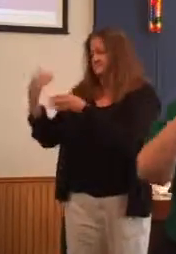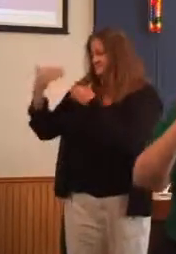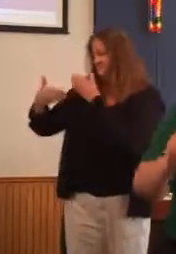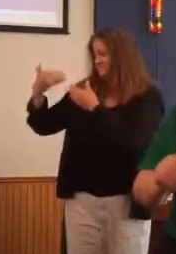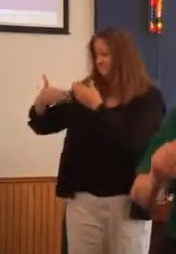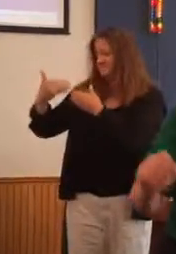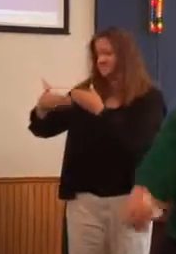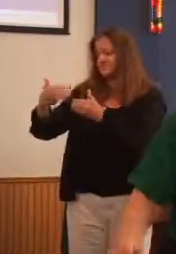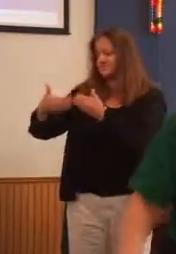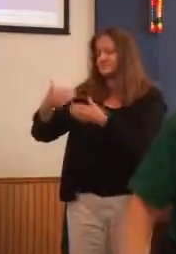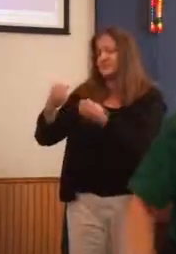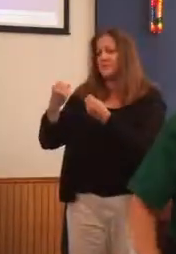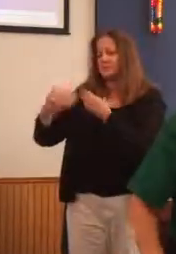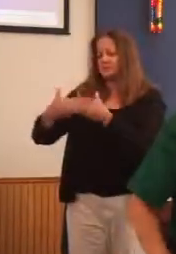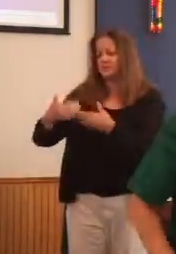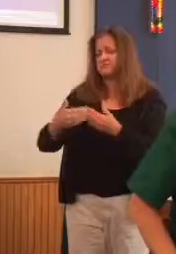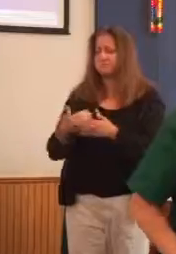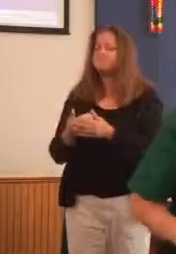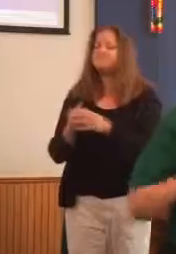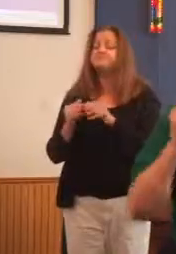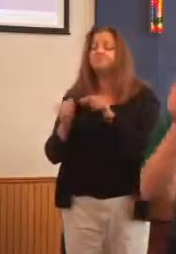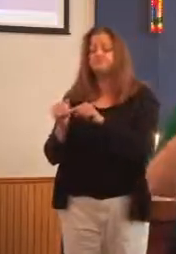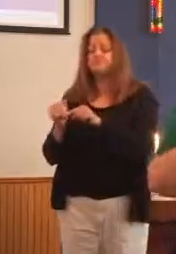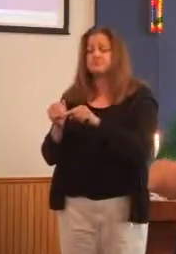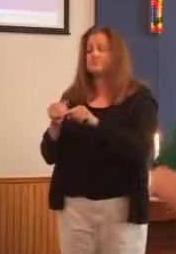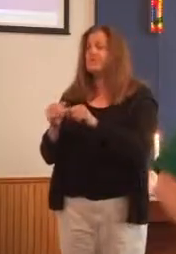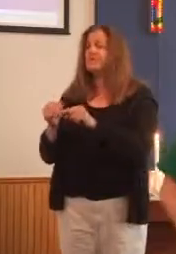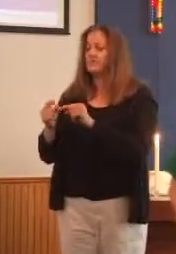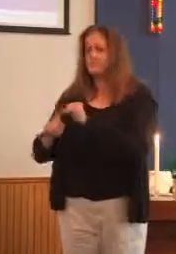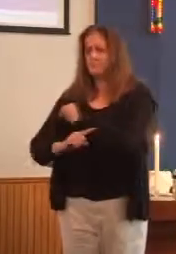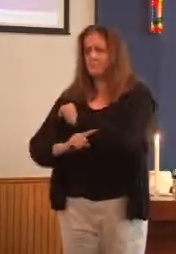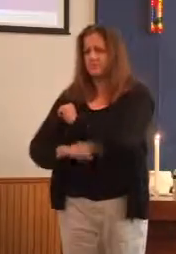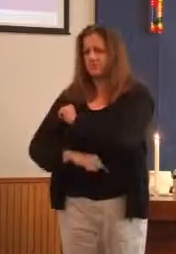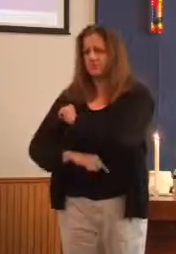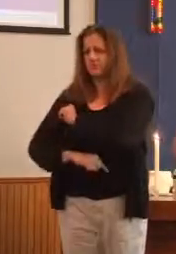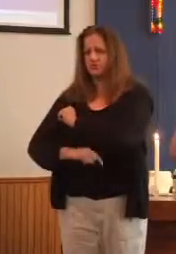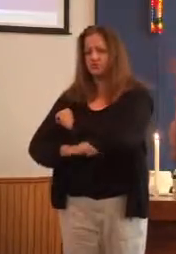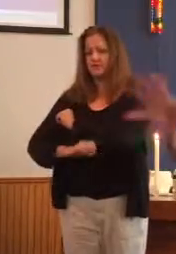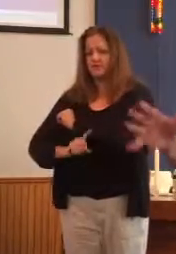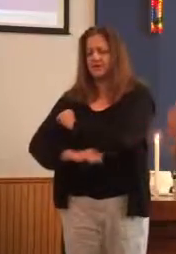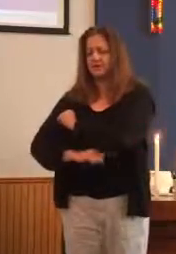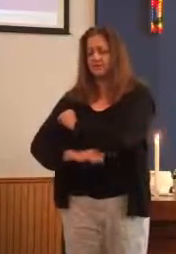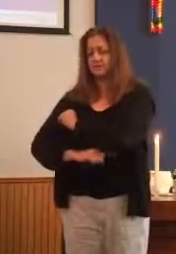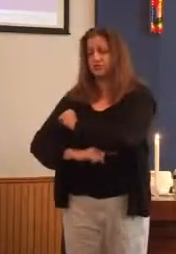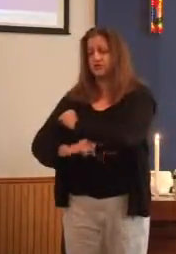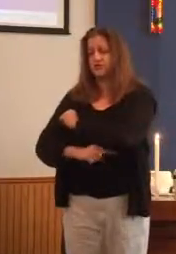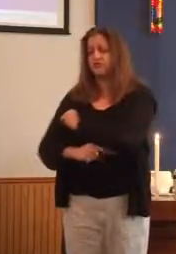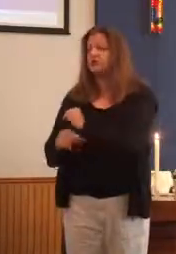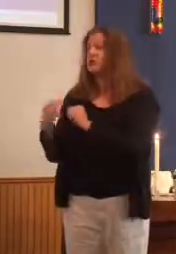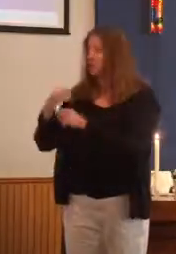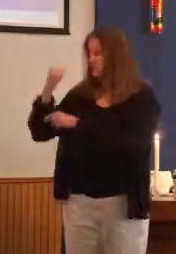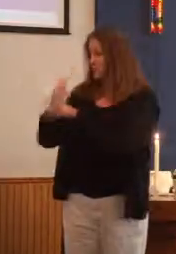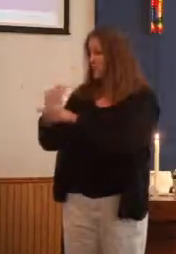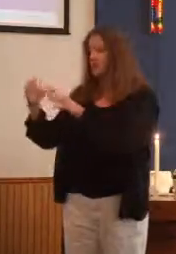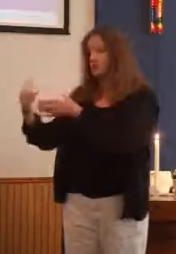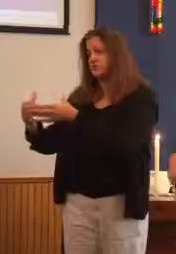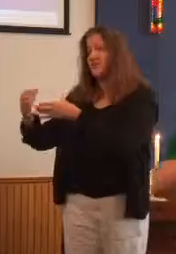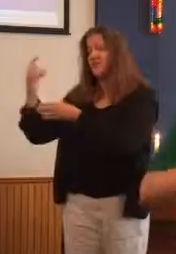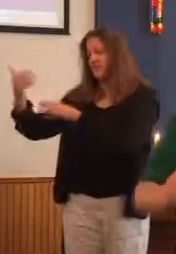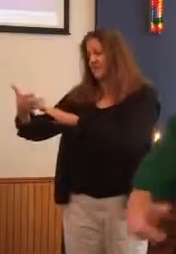generations were punished. And his brothers and their heirs through all